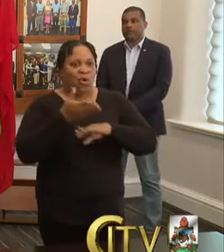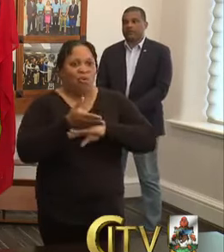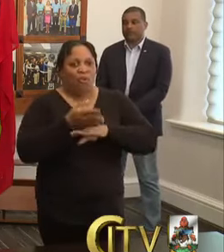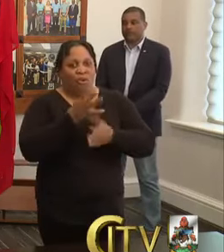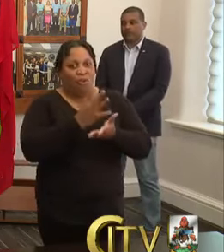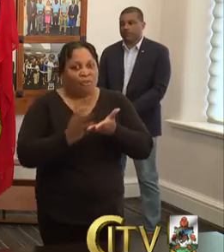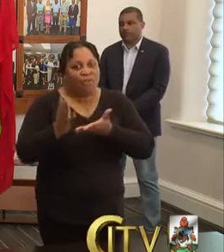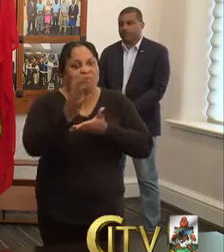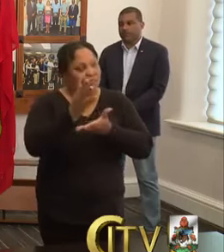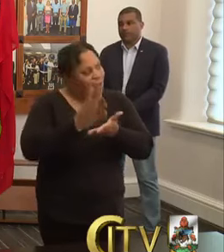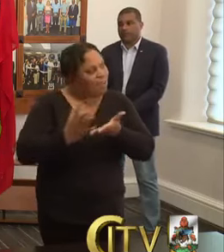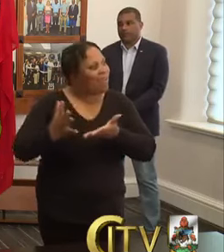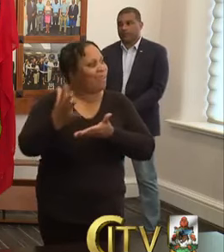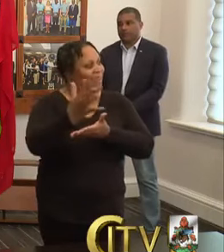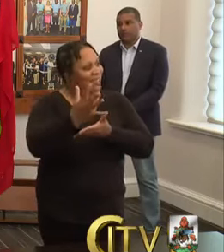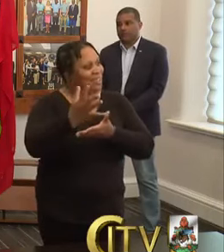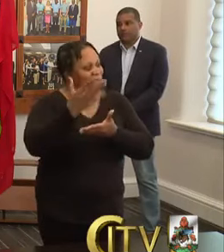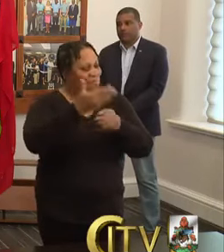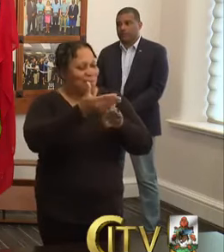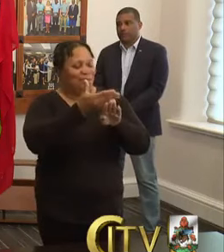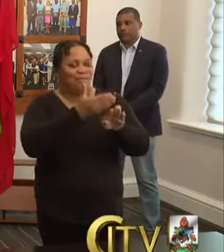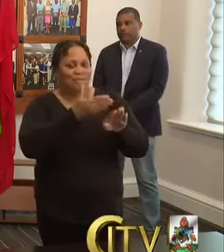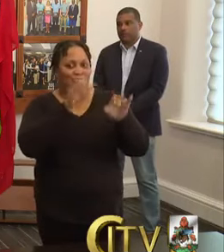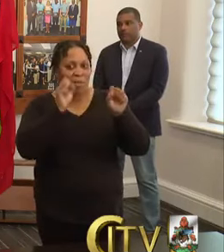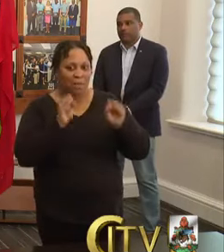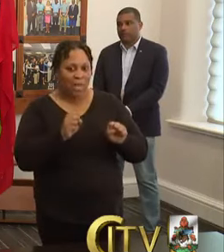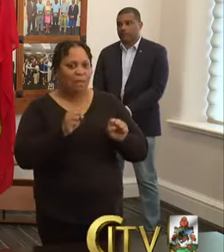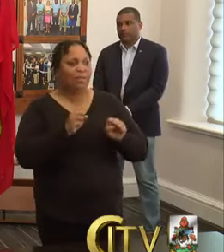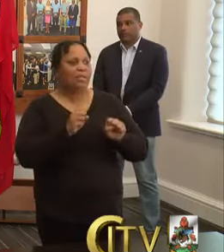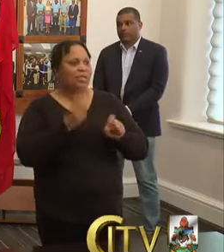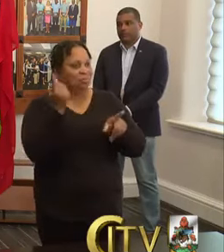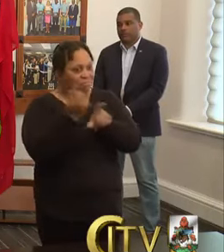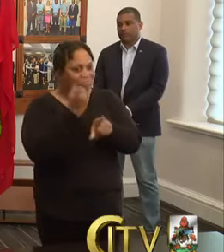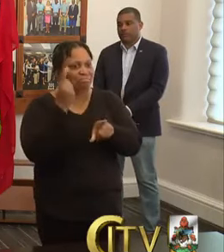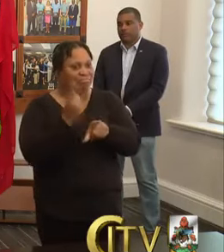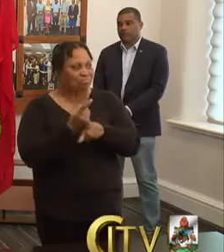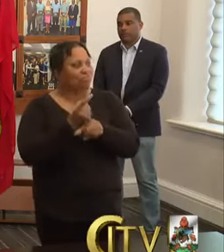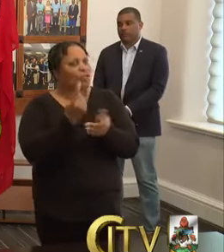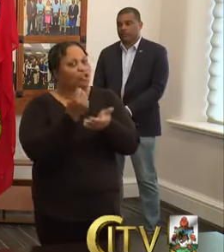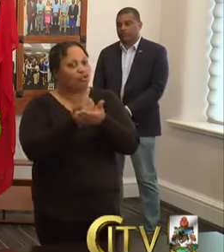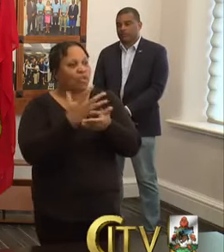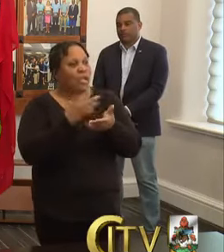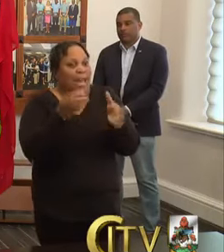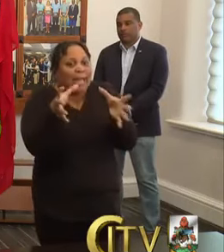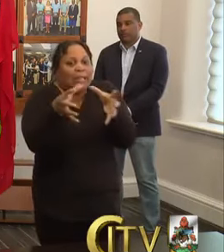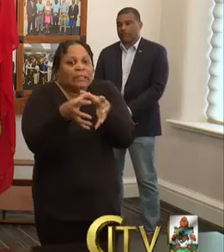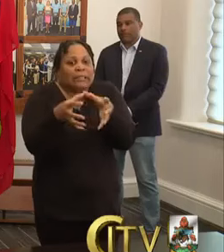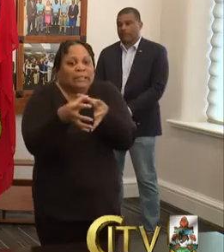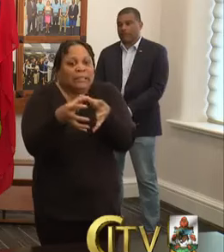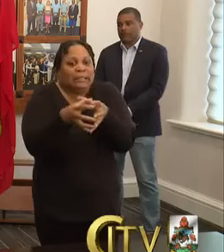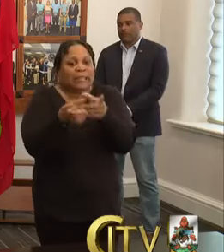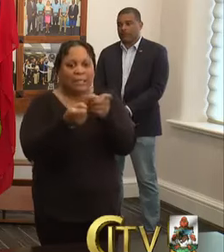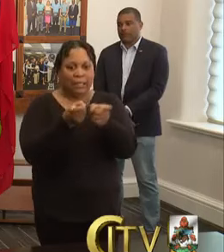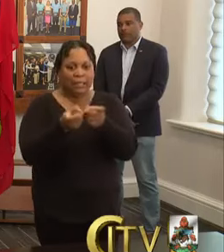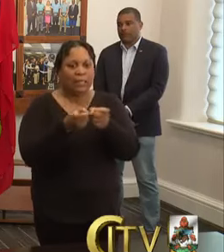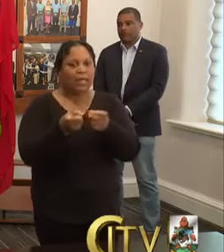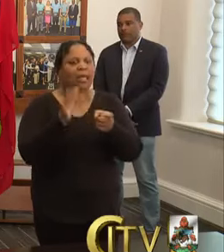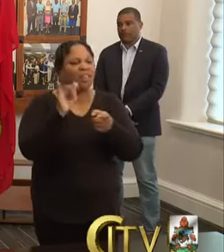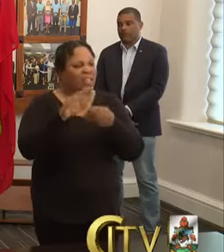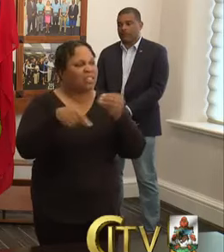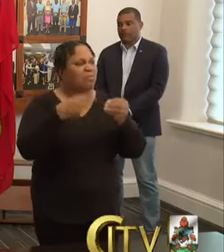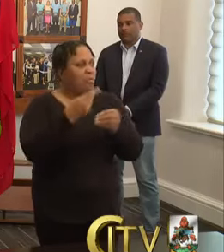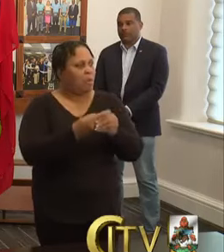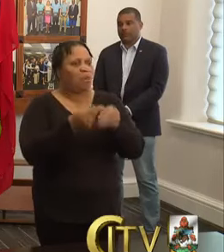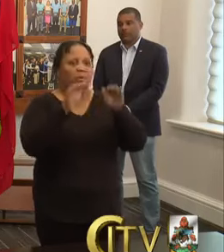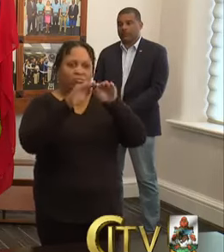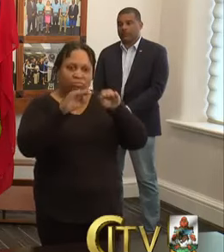weeks before we have the ability to effectively treat and to contain. So this is all about that whole issue of flatten the curve. This is